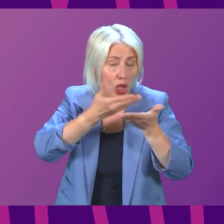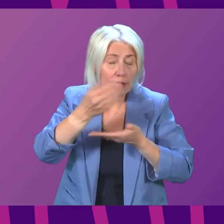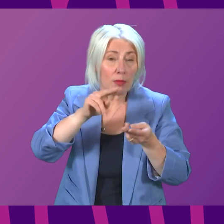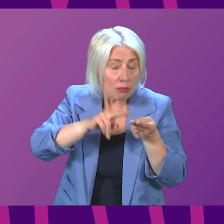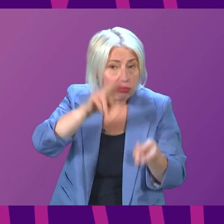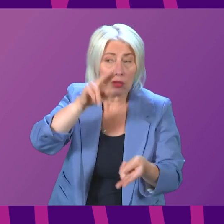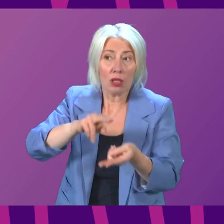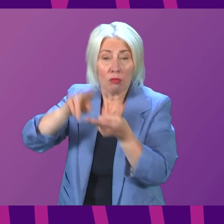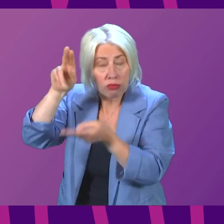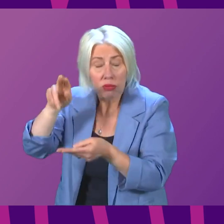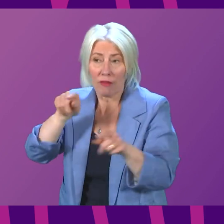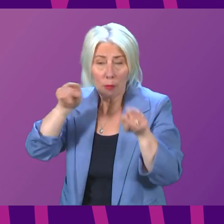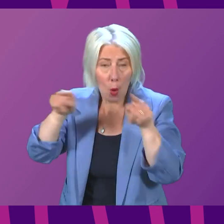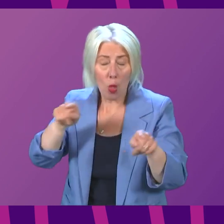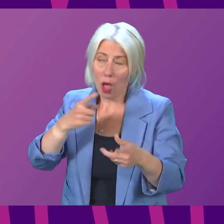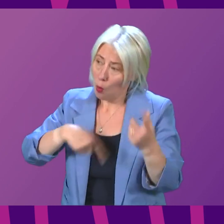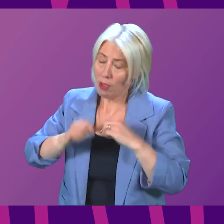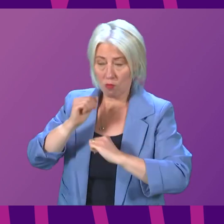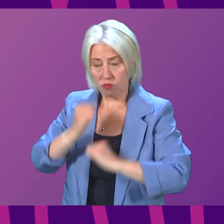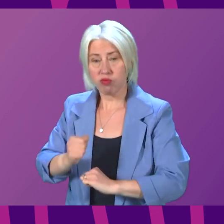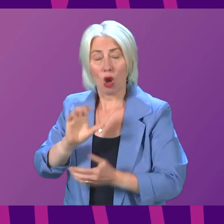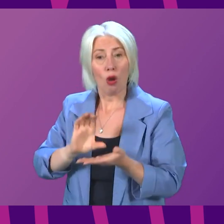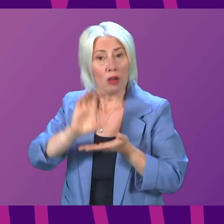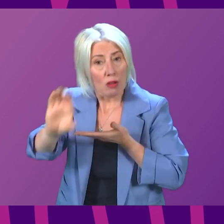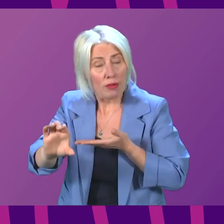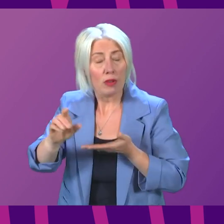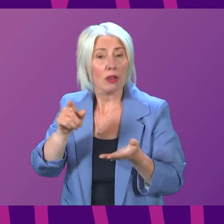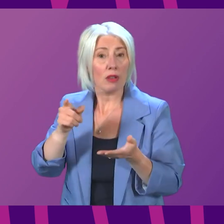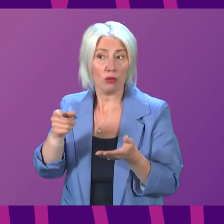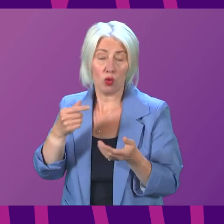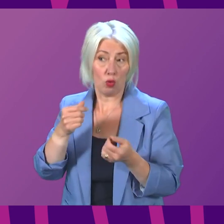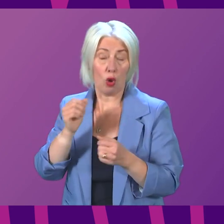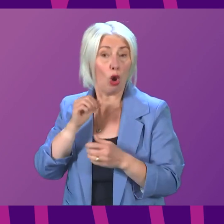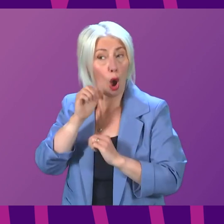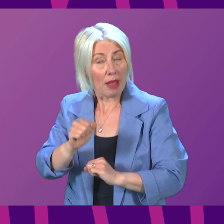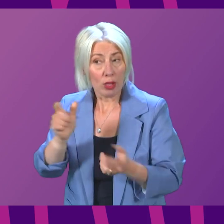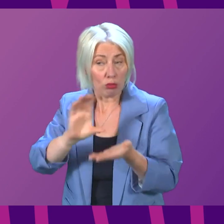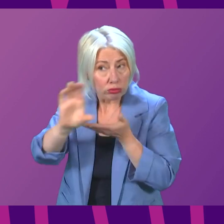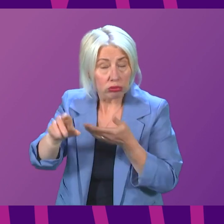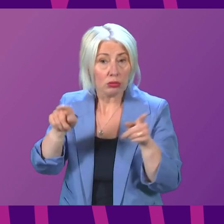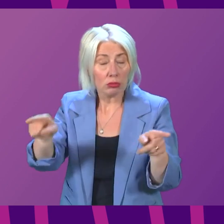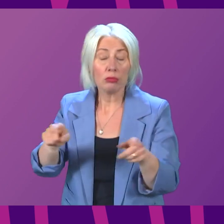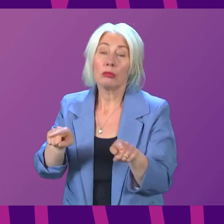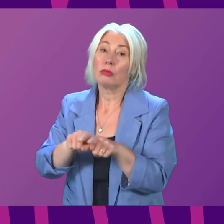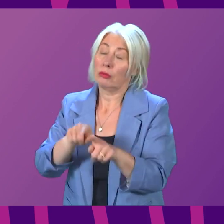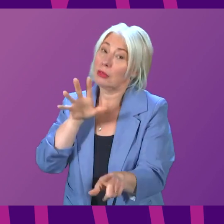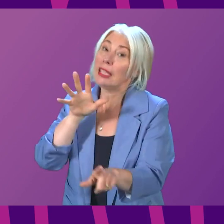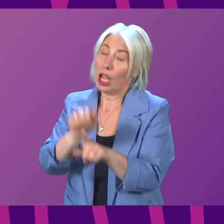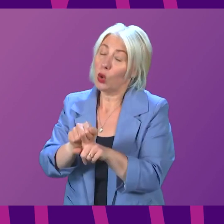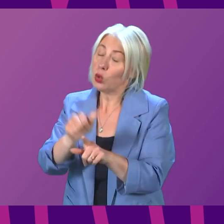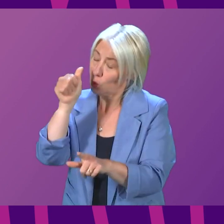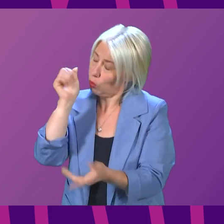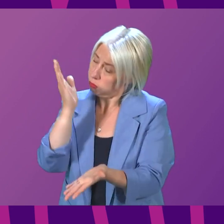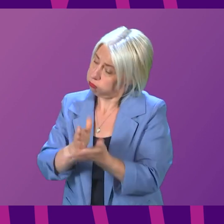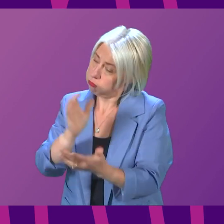testament to the commitment this government has. Finally, on early diagnosis, we absolutely accept the importance